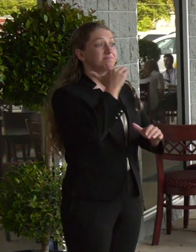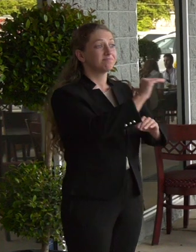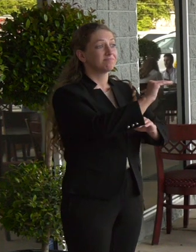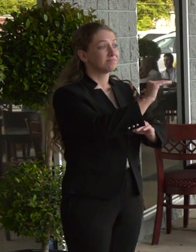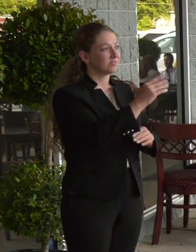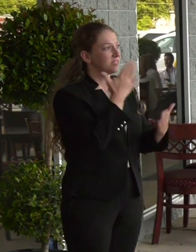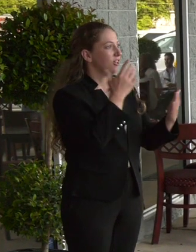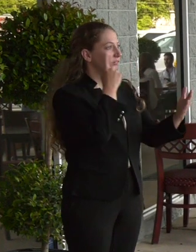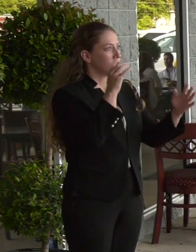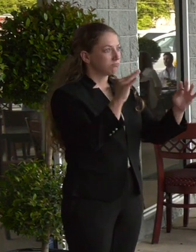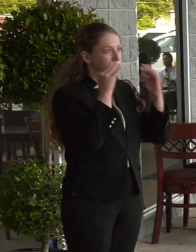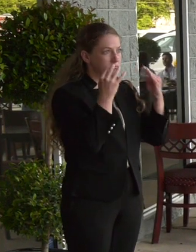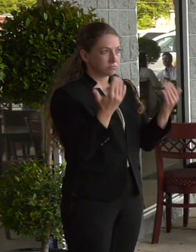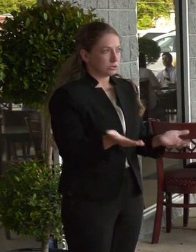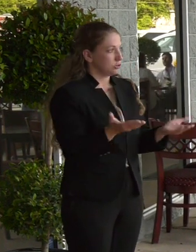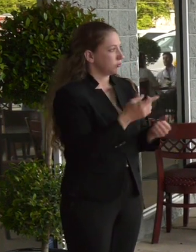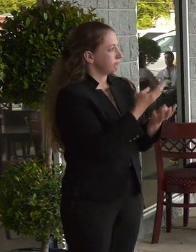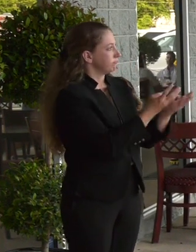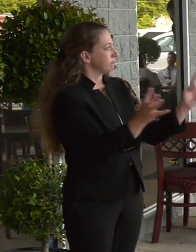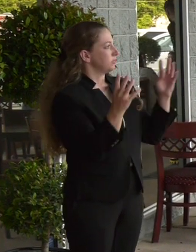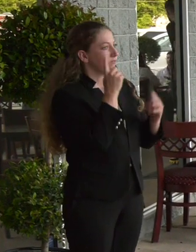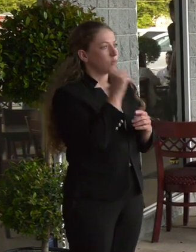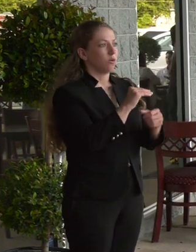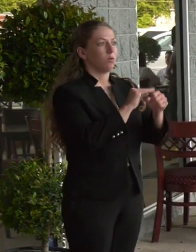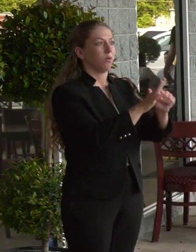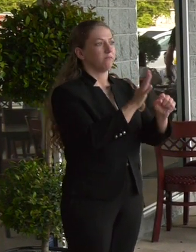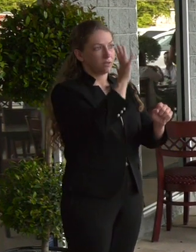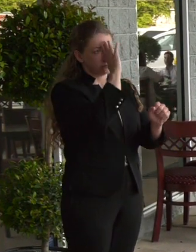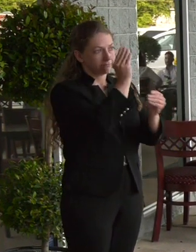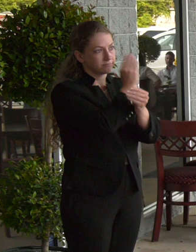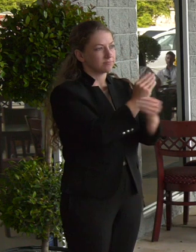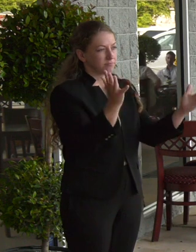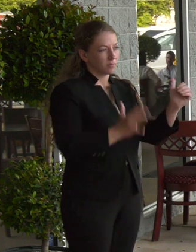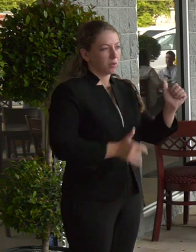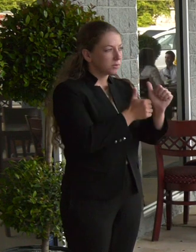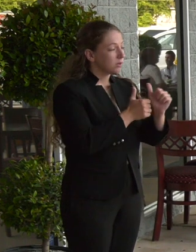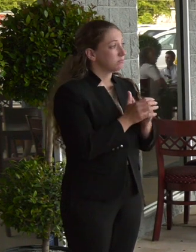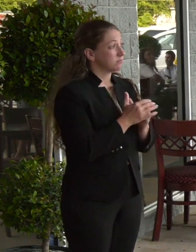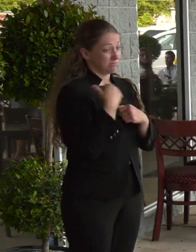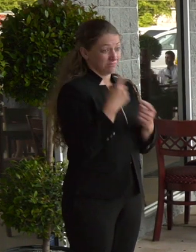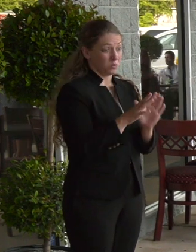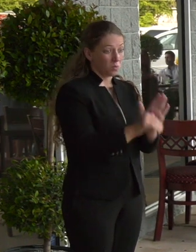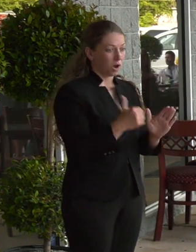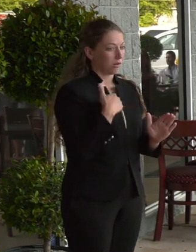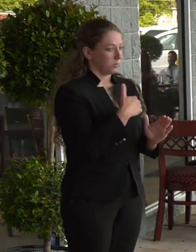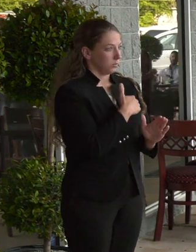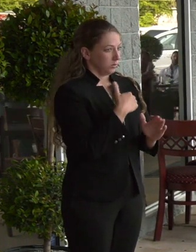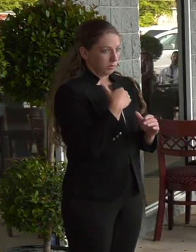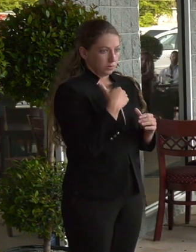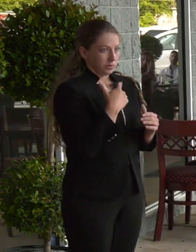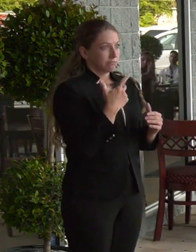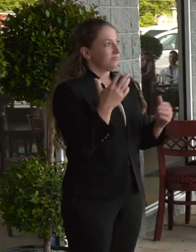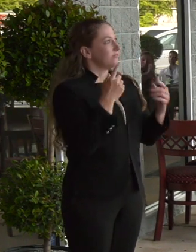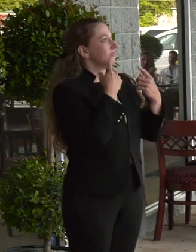Thanks for joining me here for this COVID-19 update. It's been a while since we've all been out of the building and been able to hold a